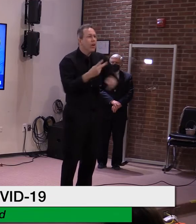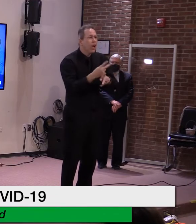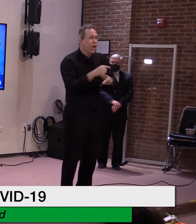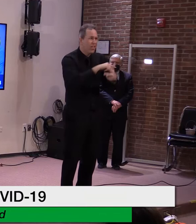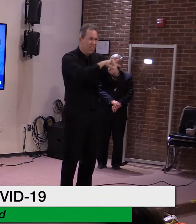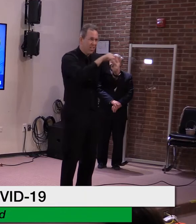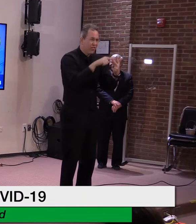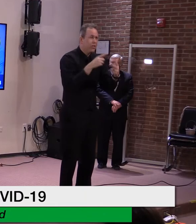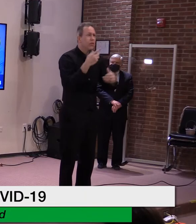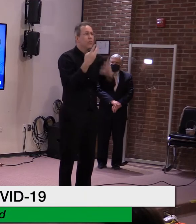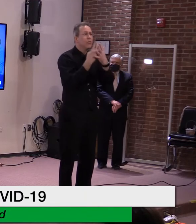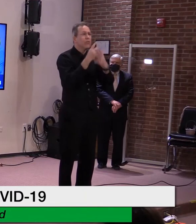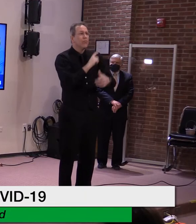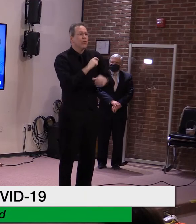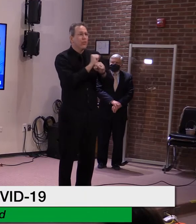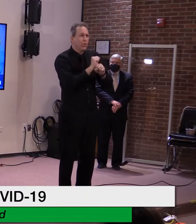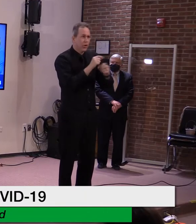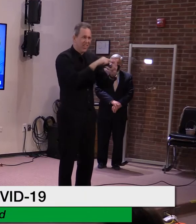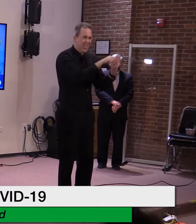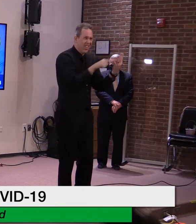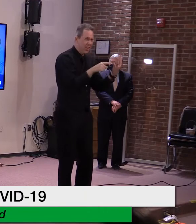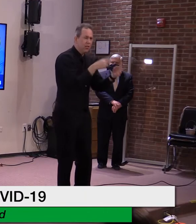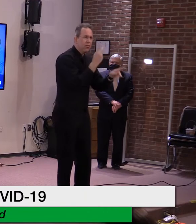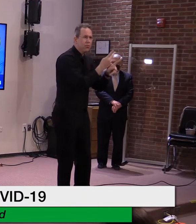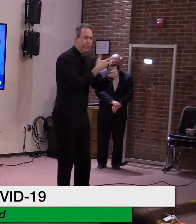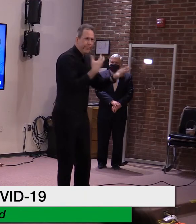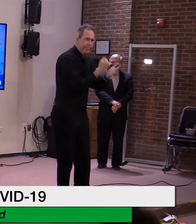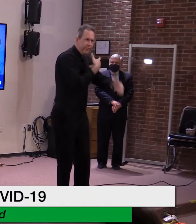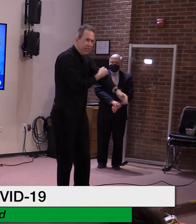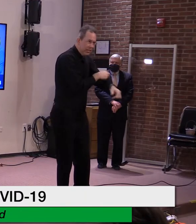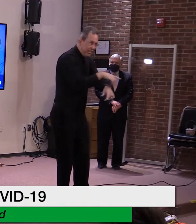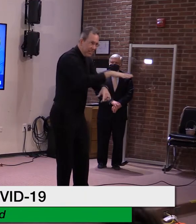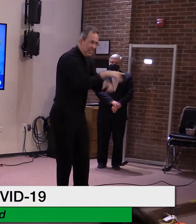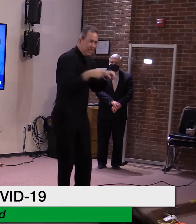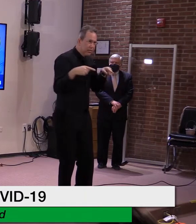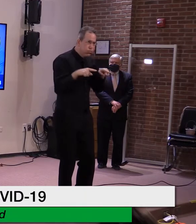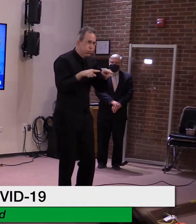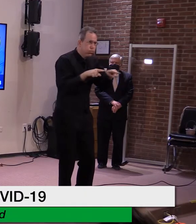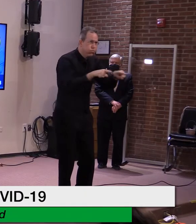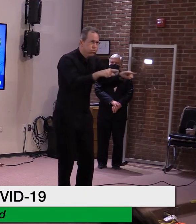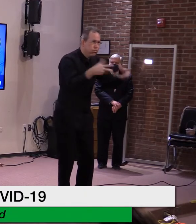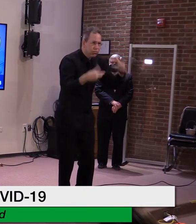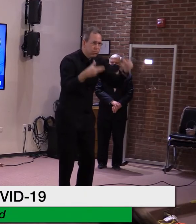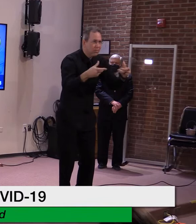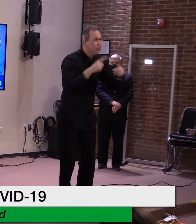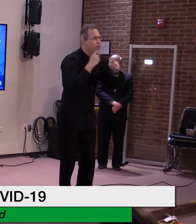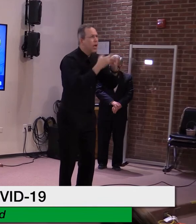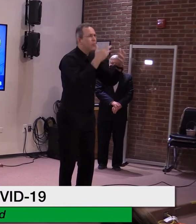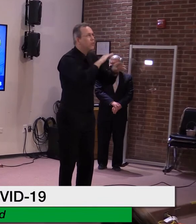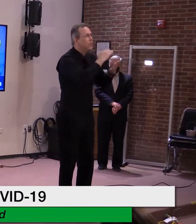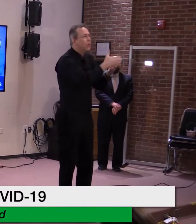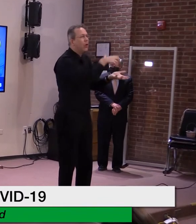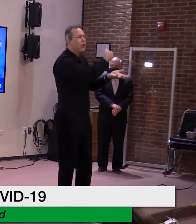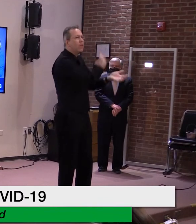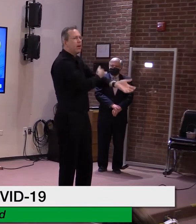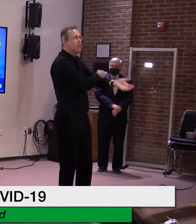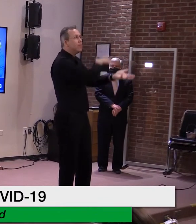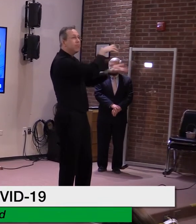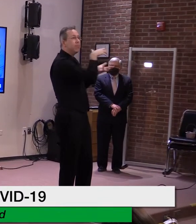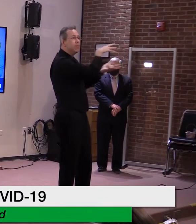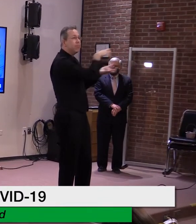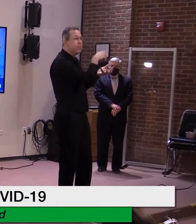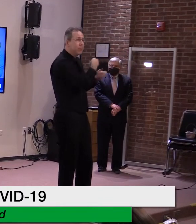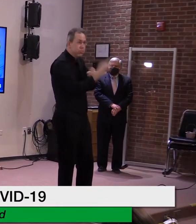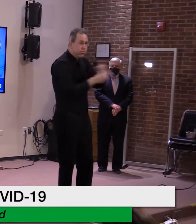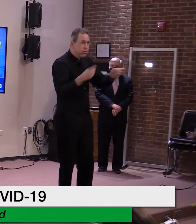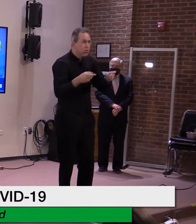is possible as a result of increased federal supply, which includes the single dose Johnson and Johnson vaccine. As we've